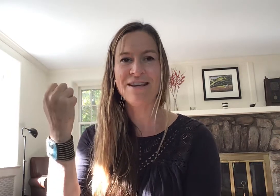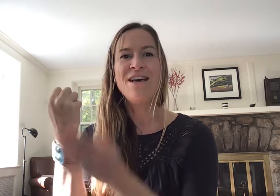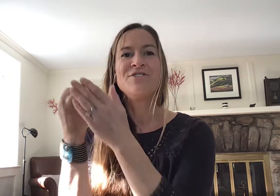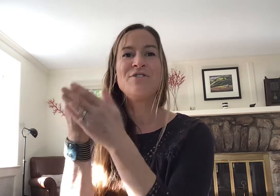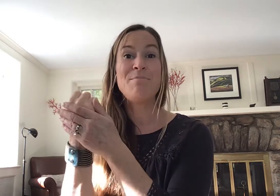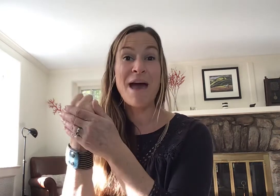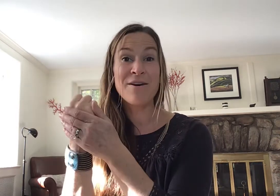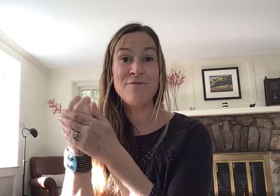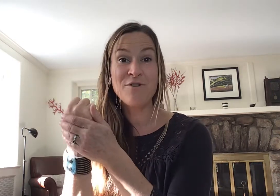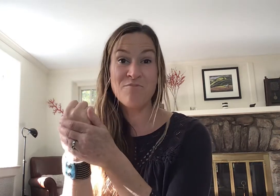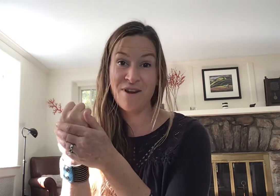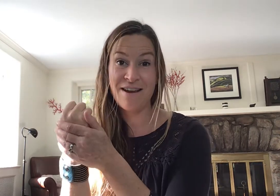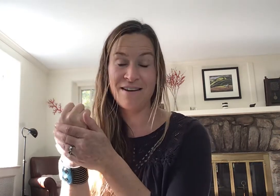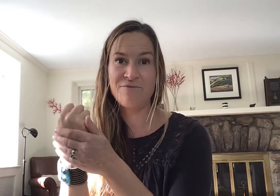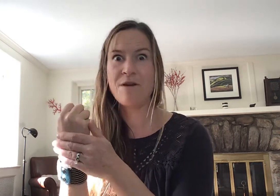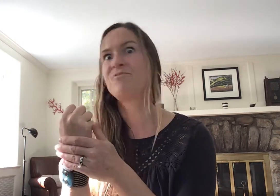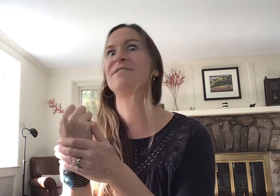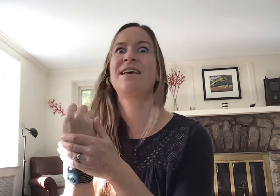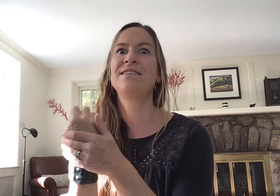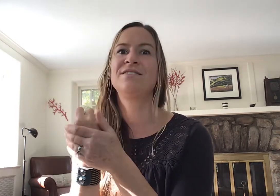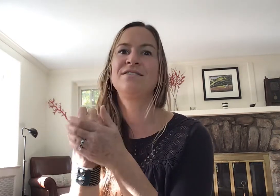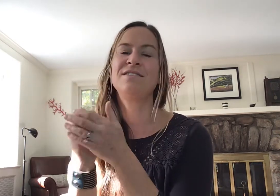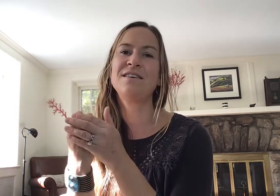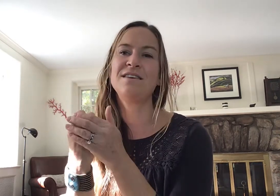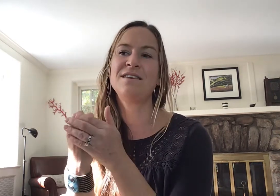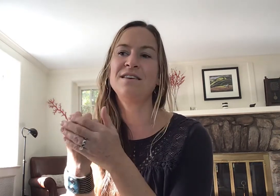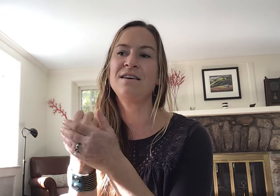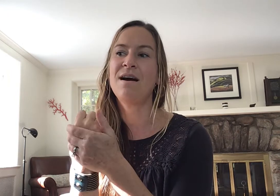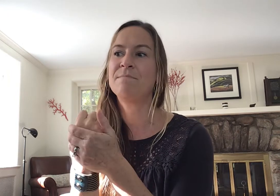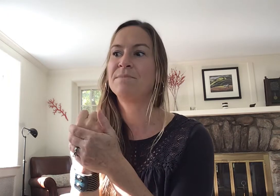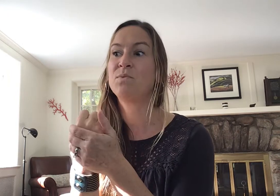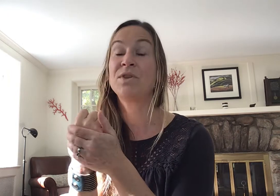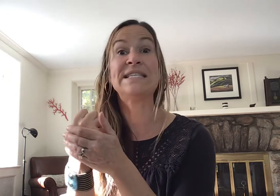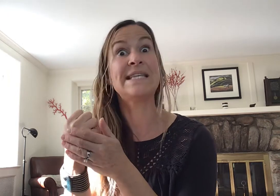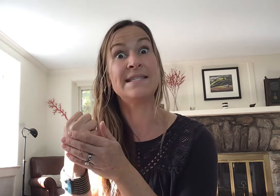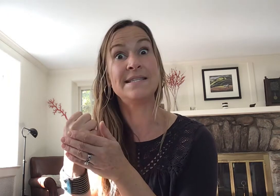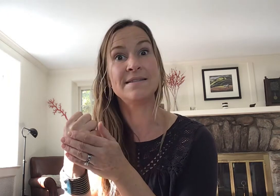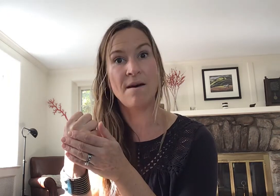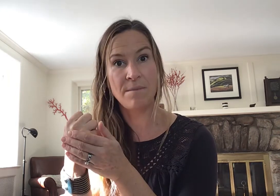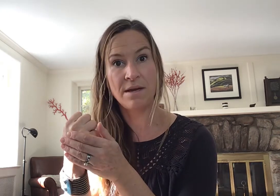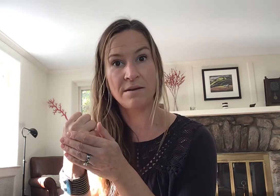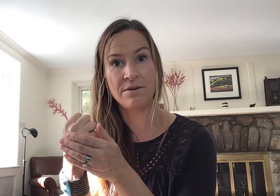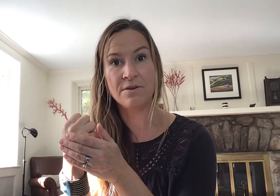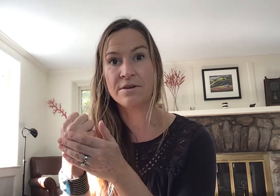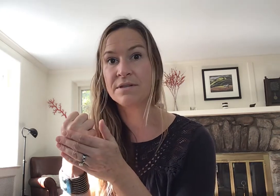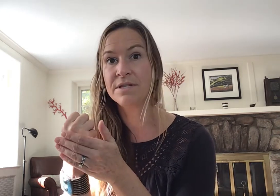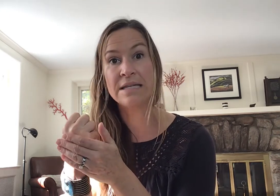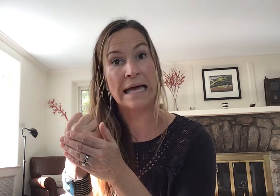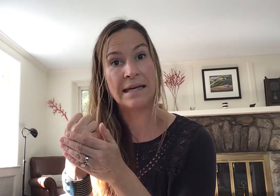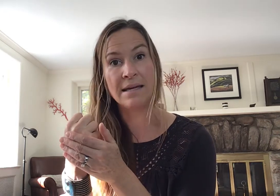so the back of your brain represents the where the senses come in your sight